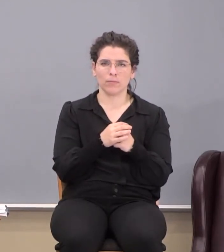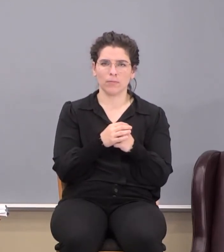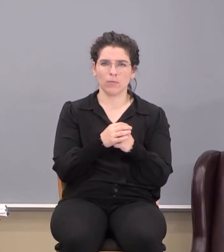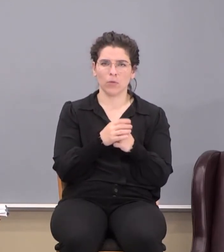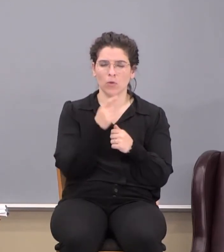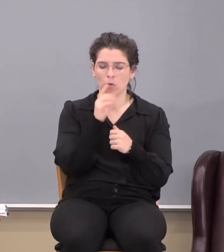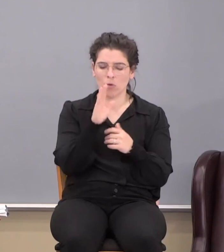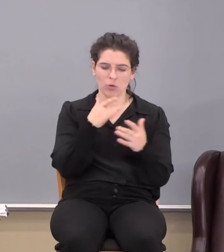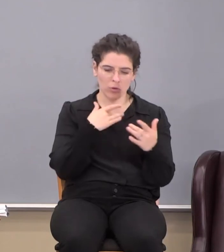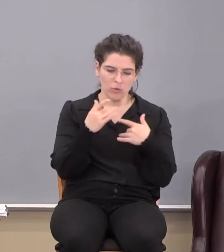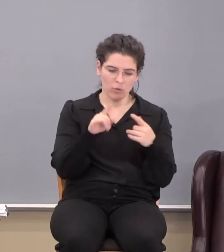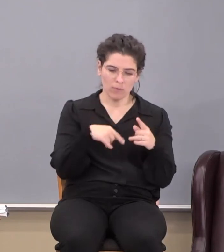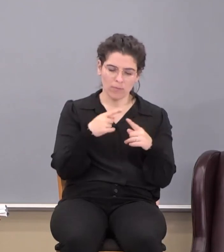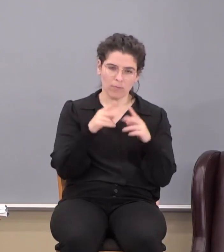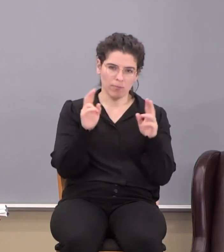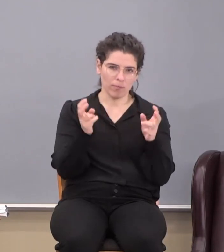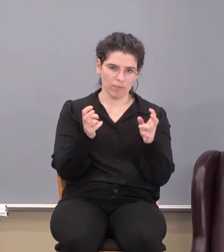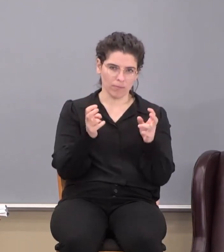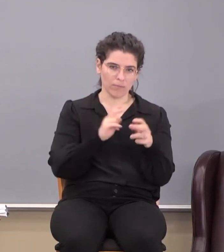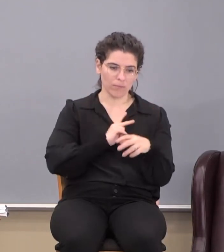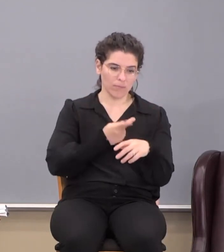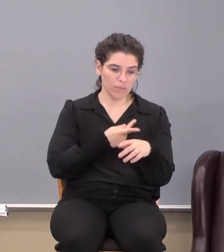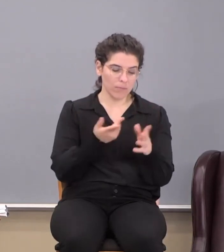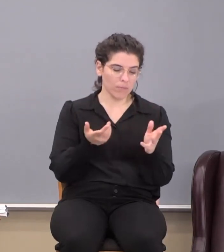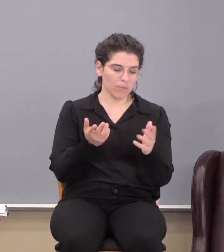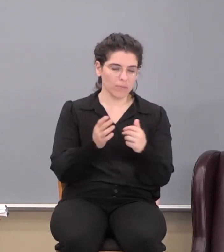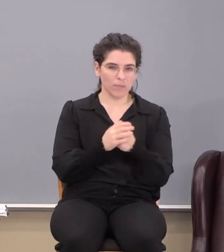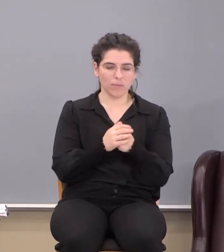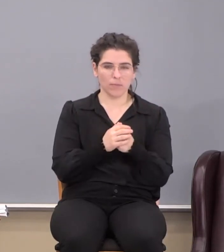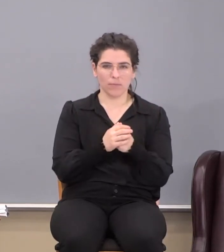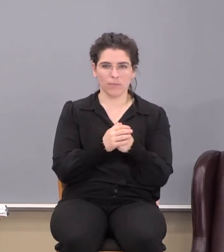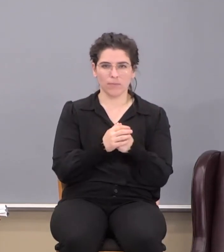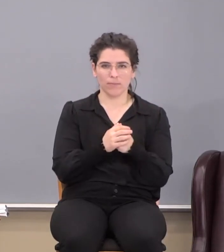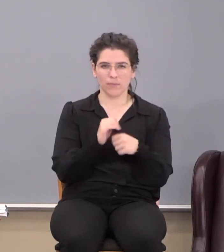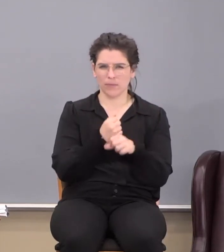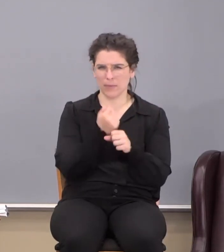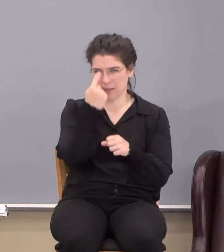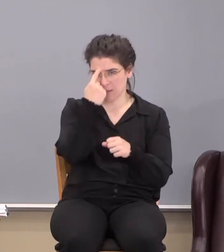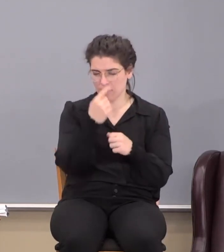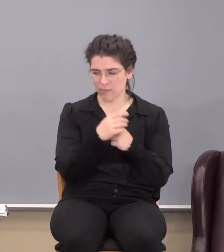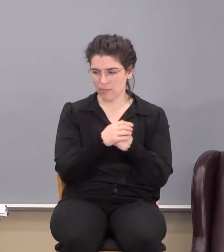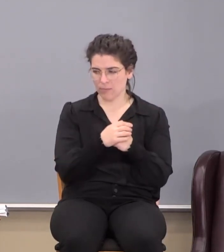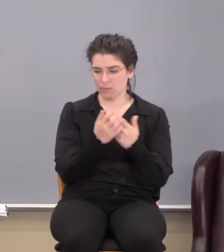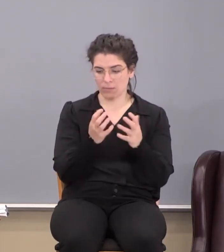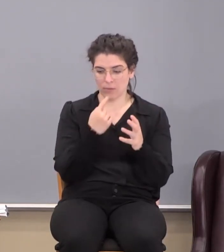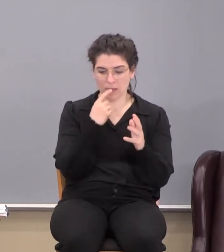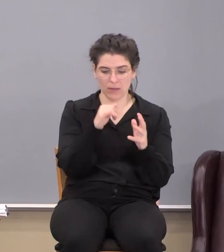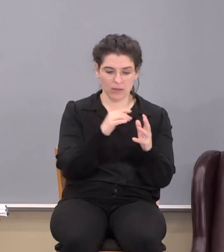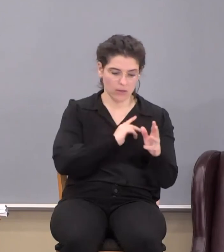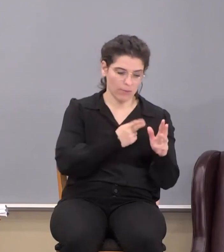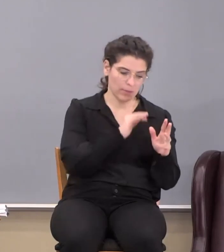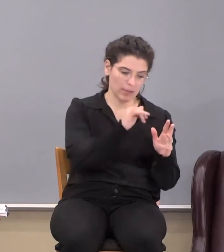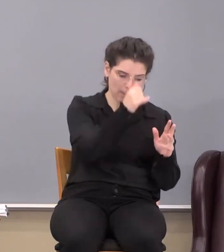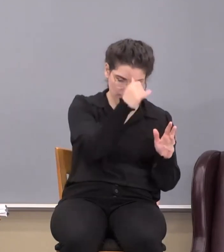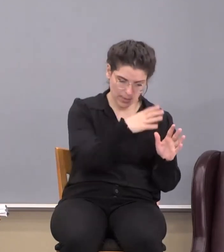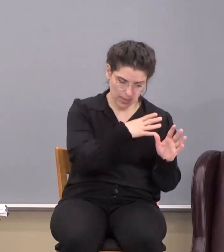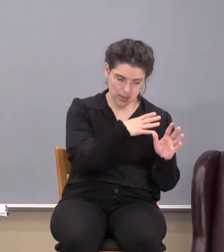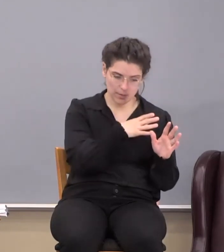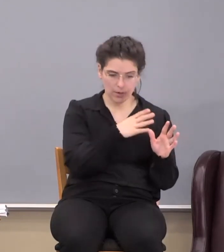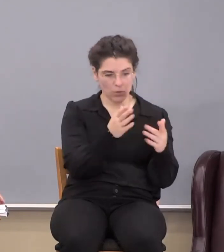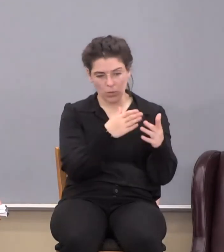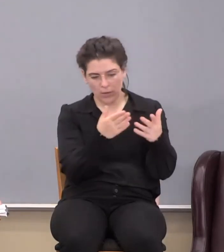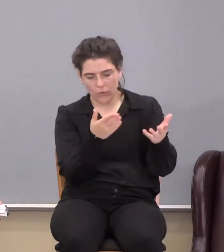Who you're concerned about upsetting. Does that make sense? I don't want to say this because that guy and that guy is a